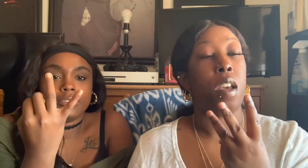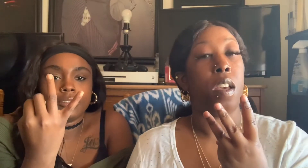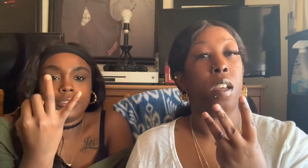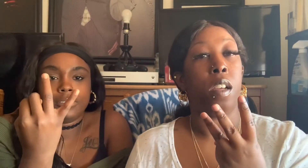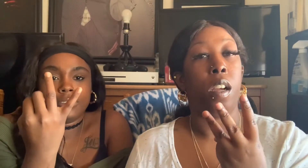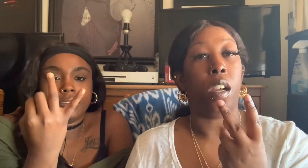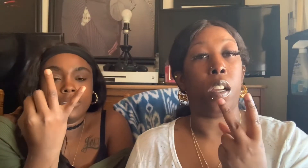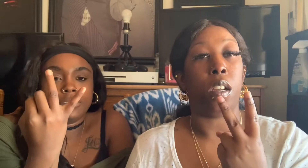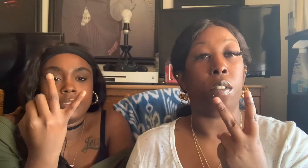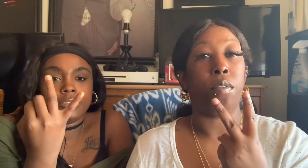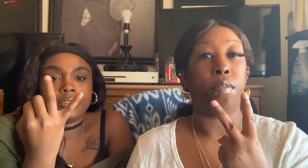I have.